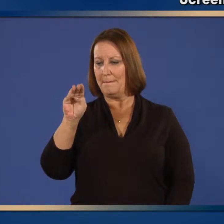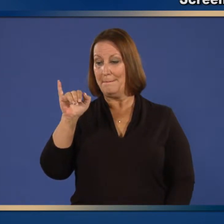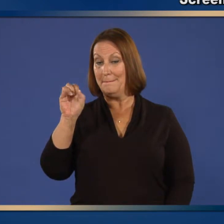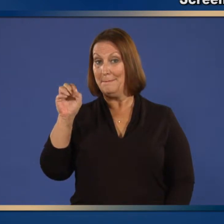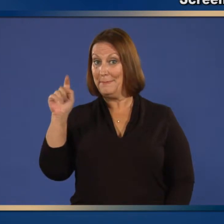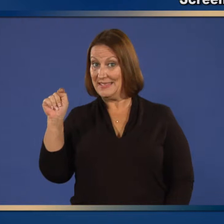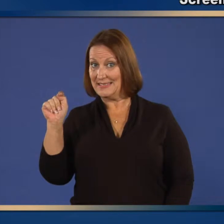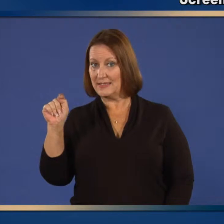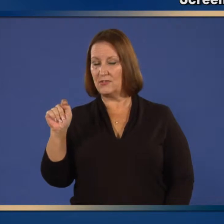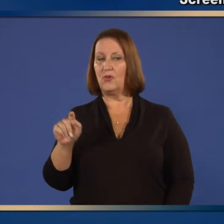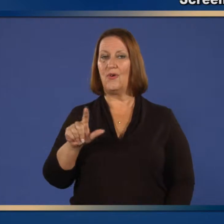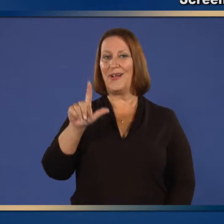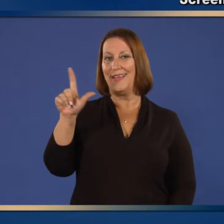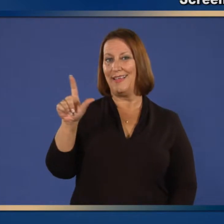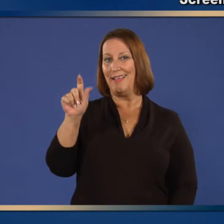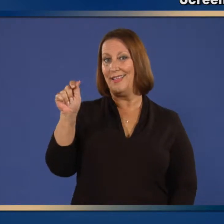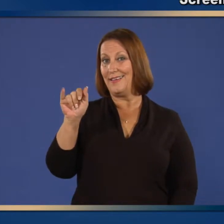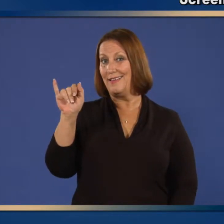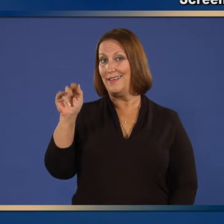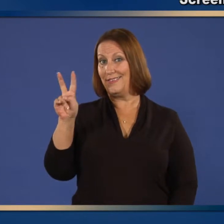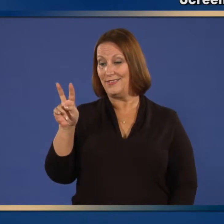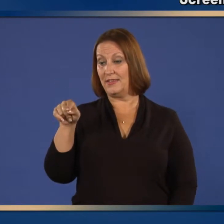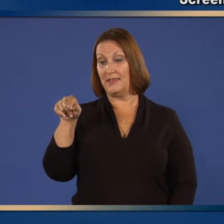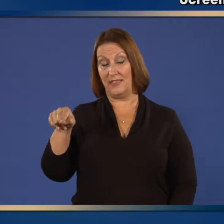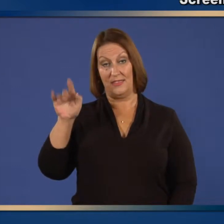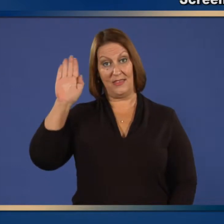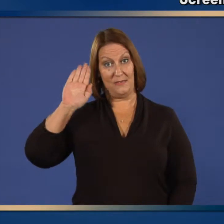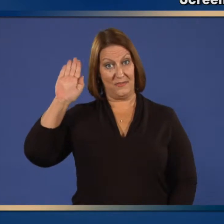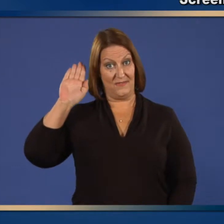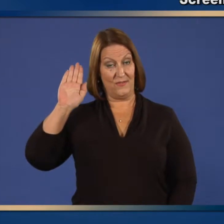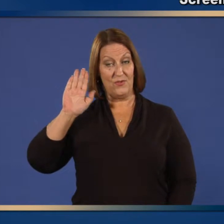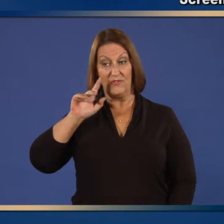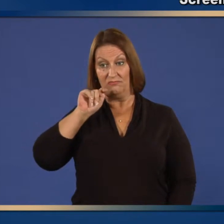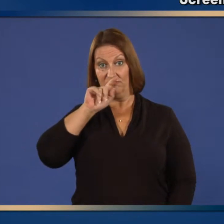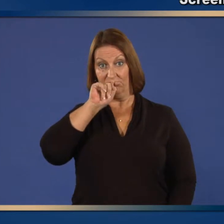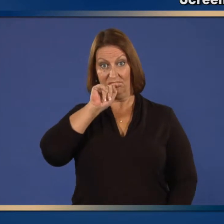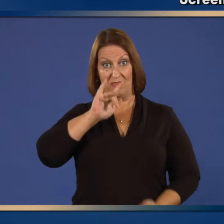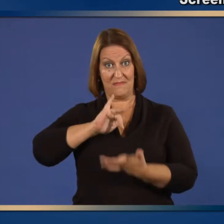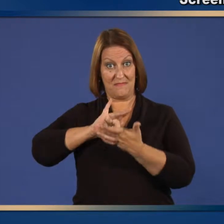influenza vaccine or flu mist in the past? 8.